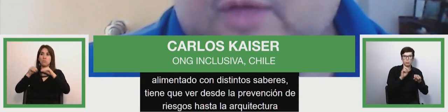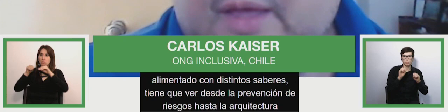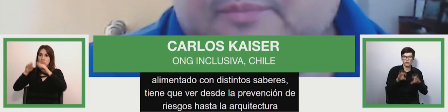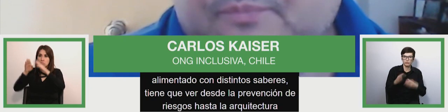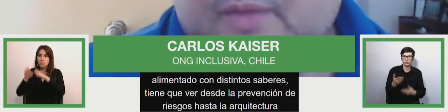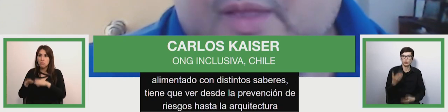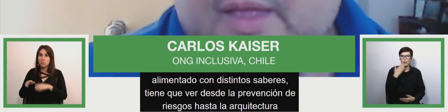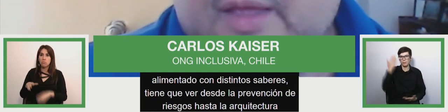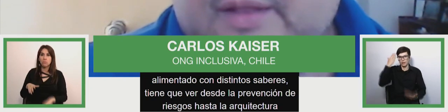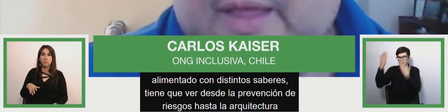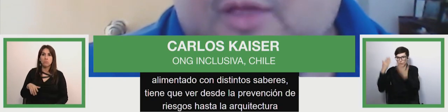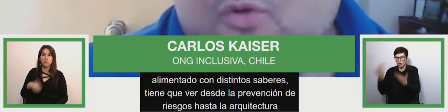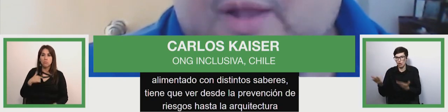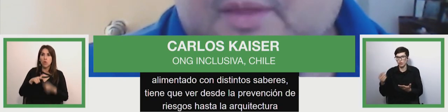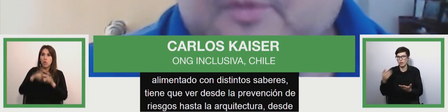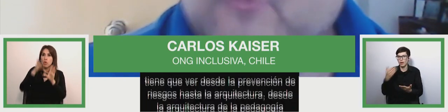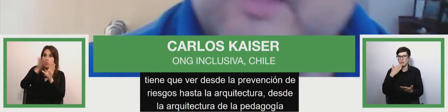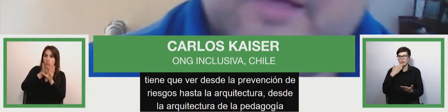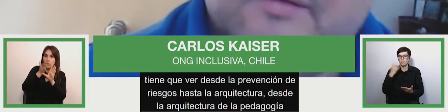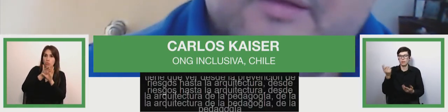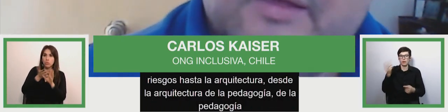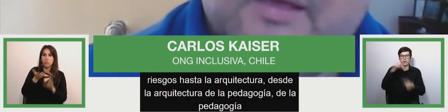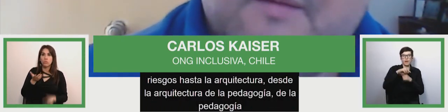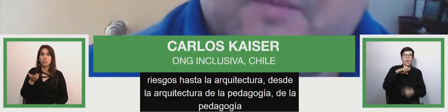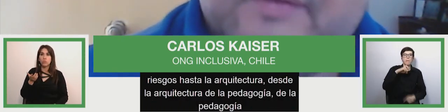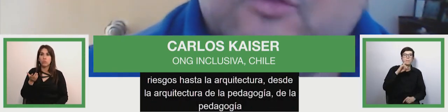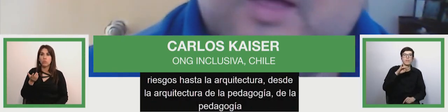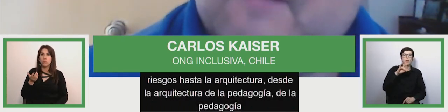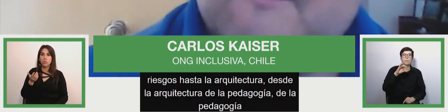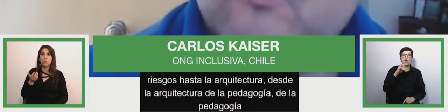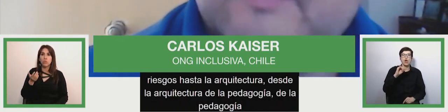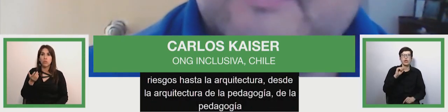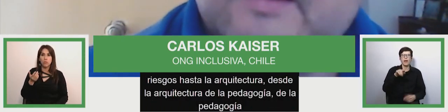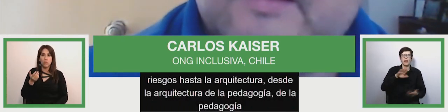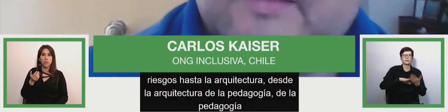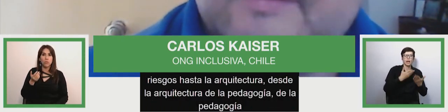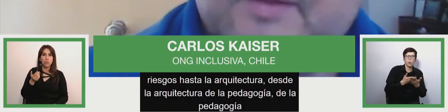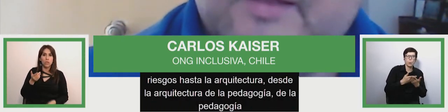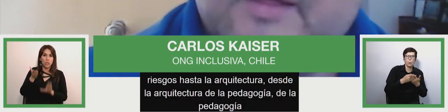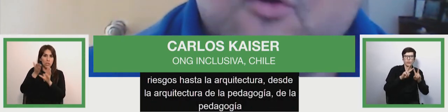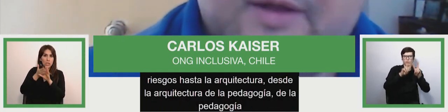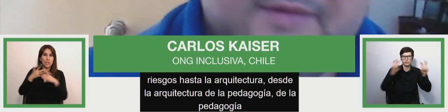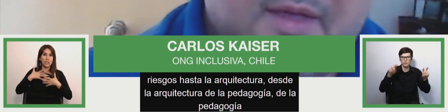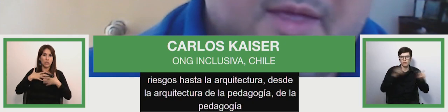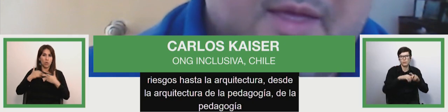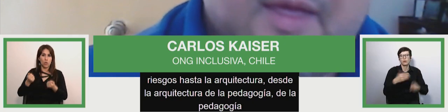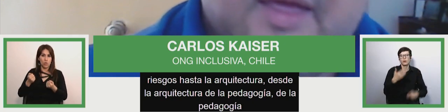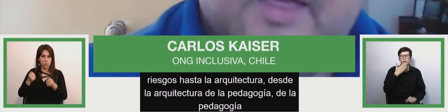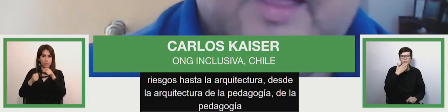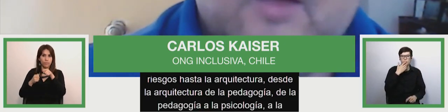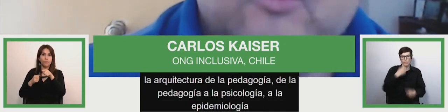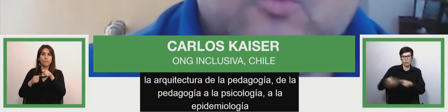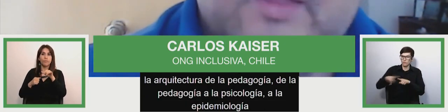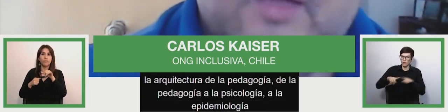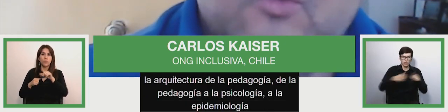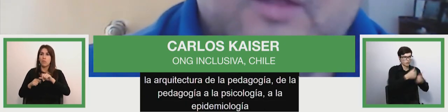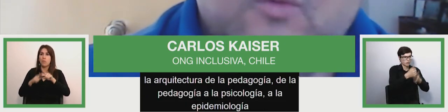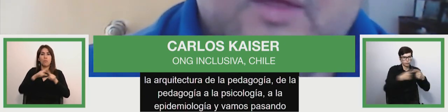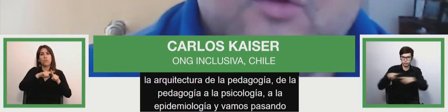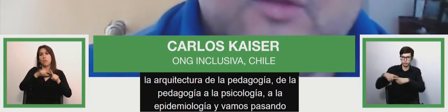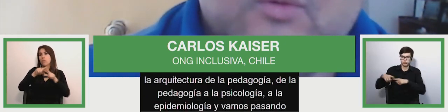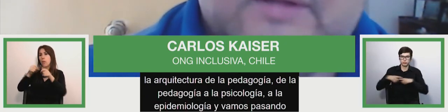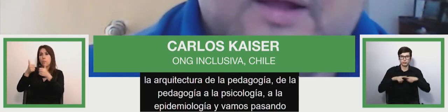the different uh the knowledges has to do with risk uh prevention from architecture architecture to pedagogy